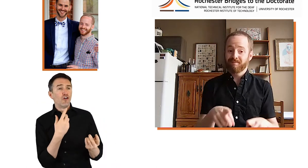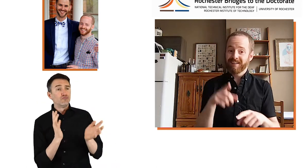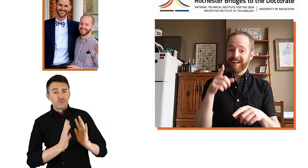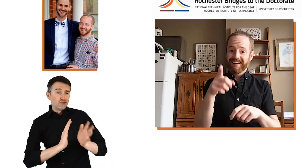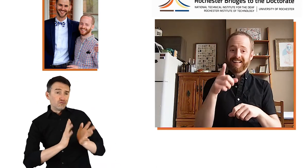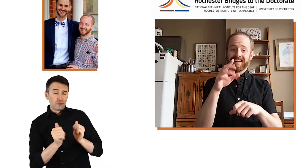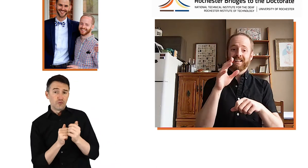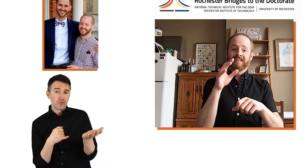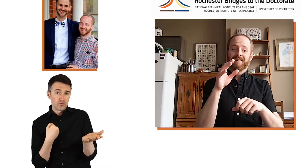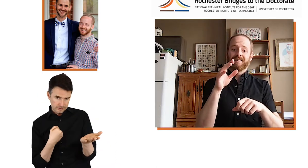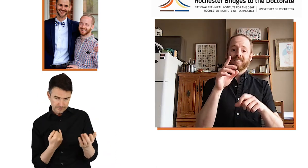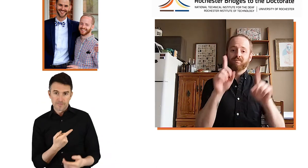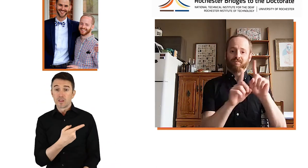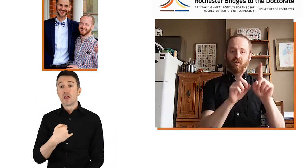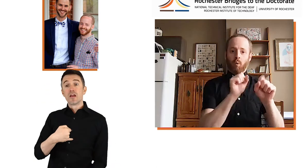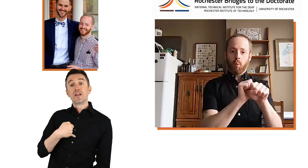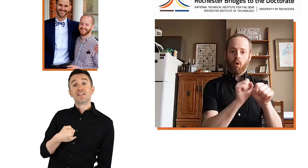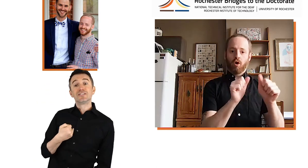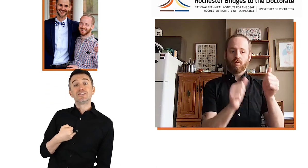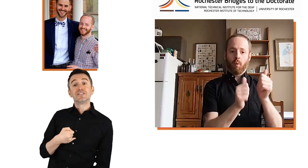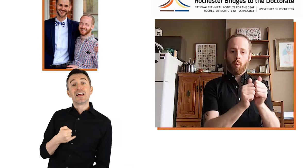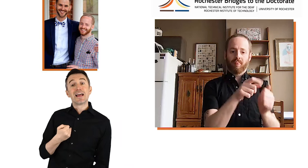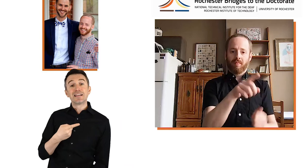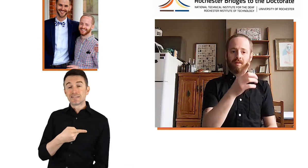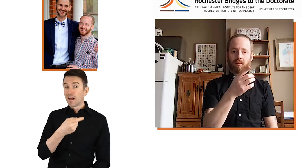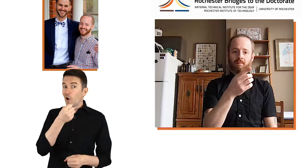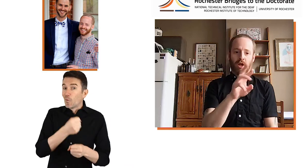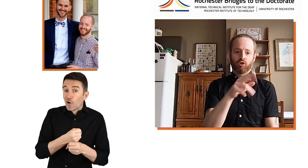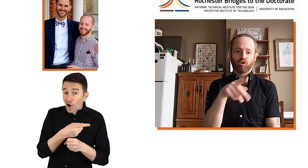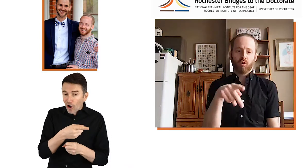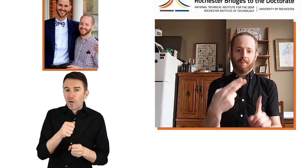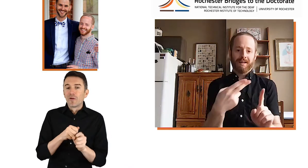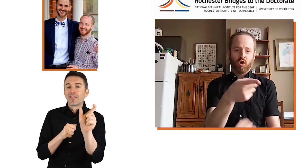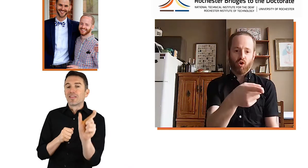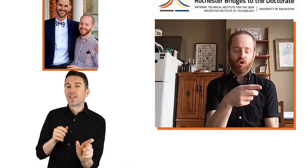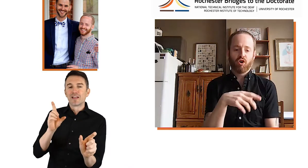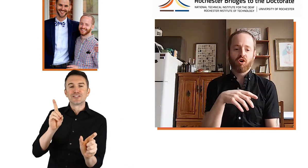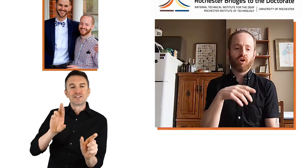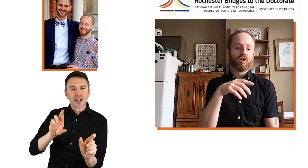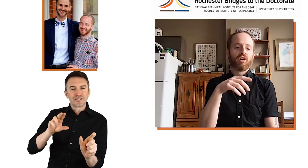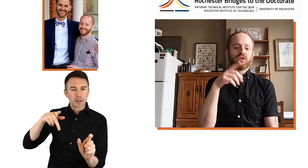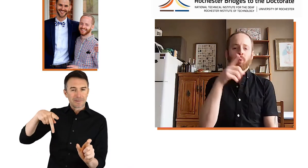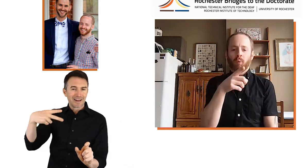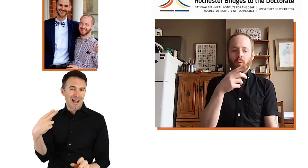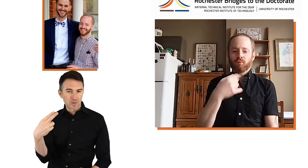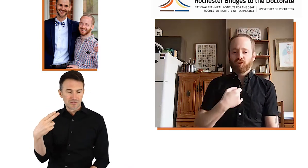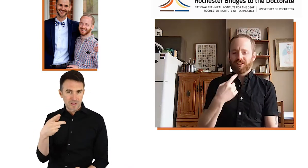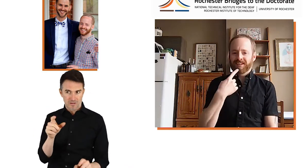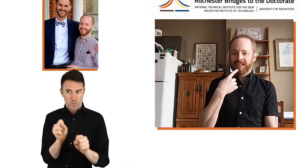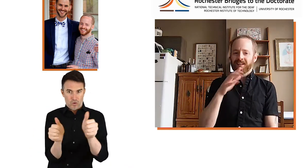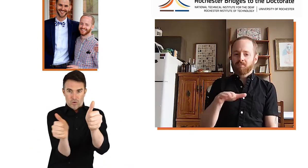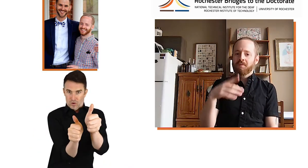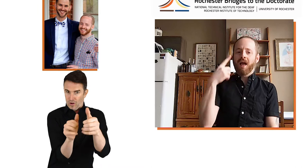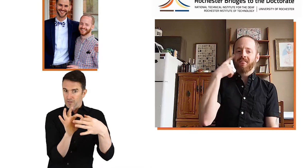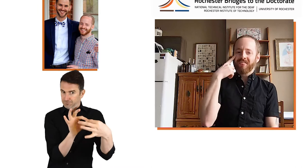from our conversations. Interestingly enough, Jason was working with Dr. Hauser at the time.